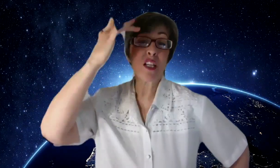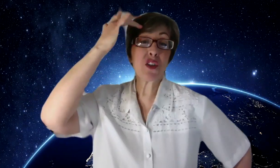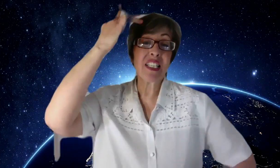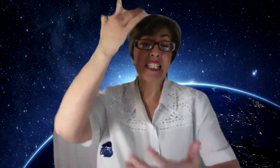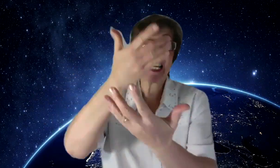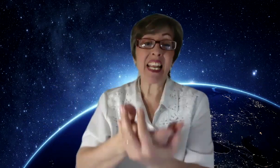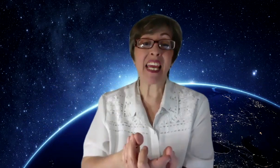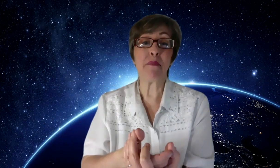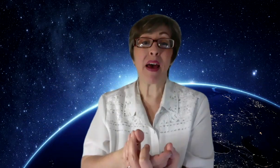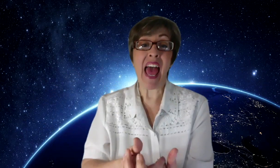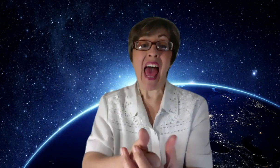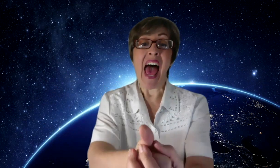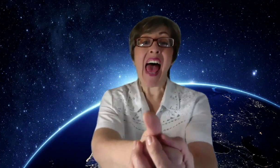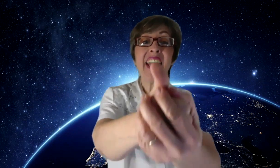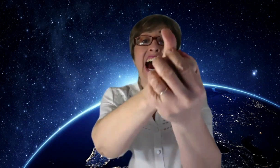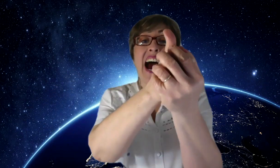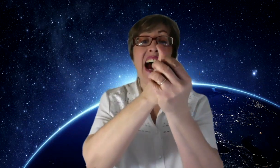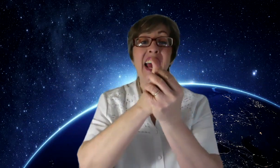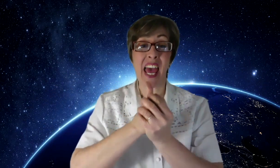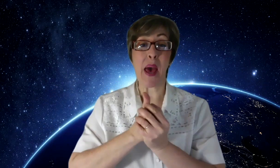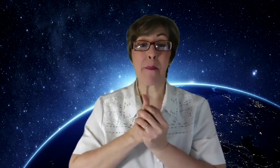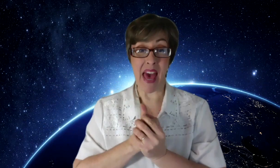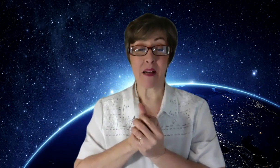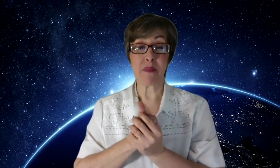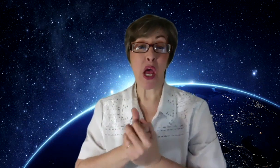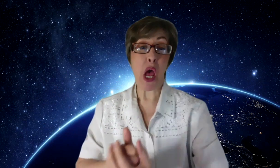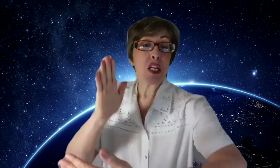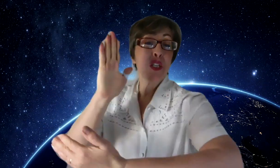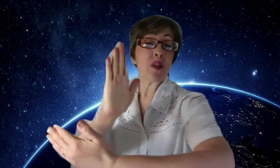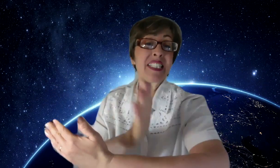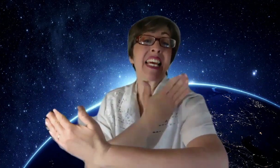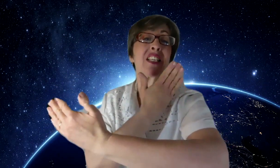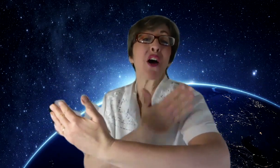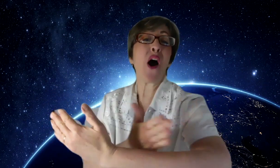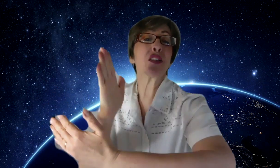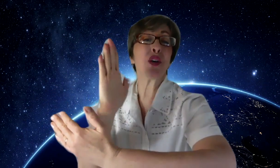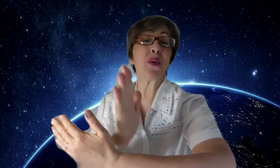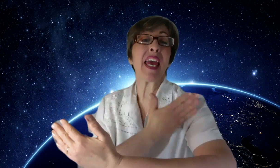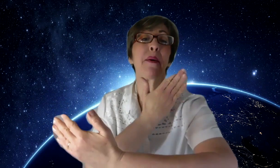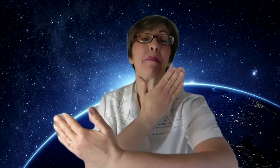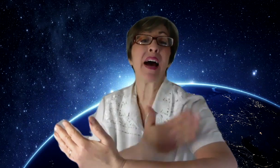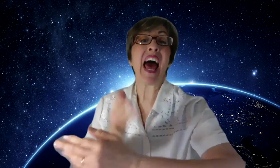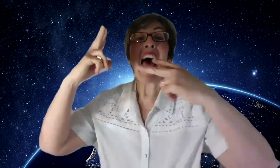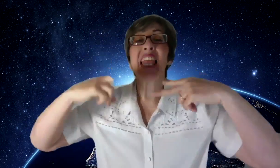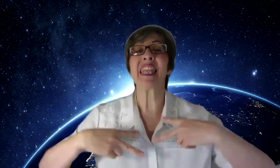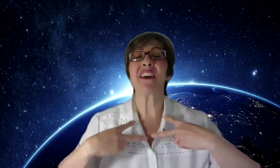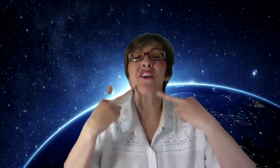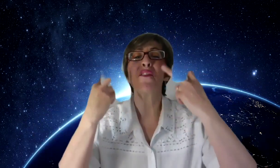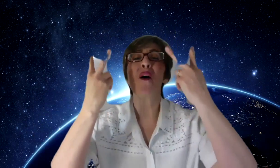I trust in Him, and I am helped, so sing a song to Him. Lift your